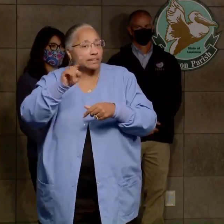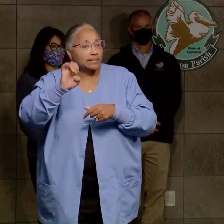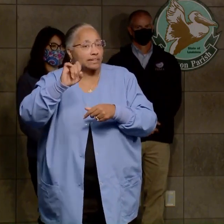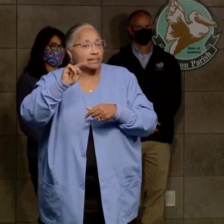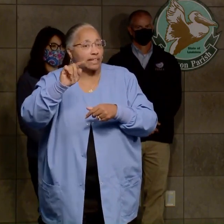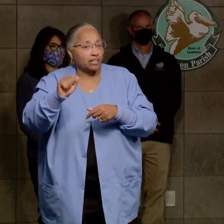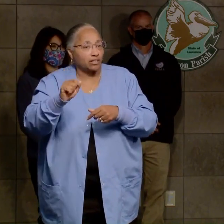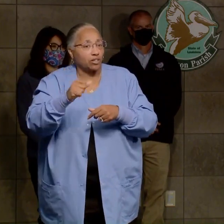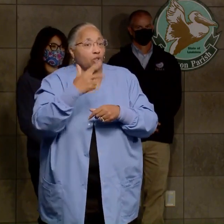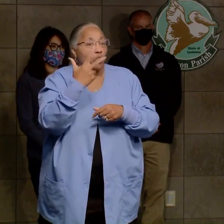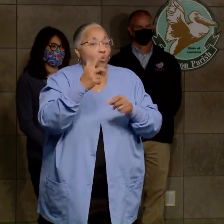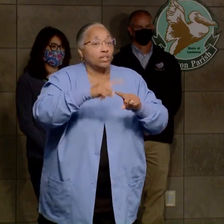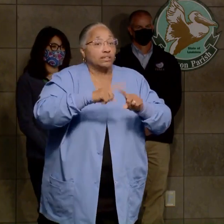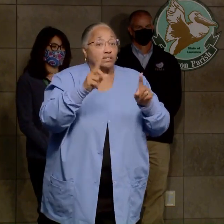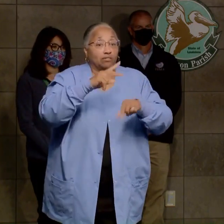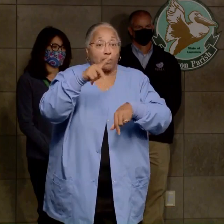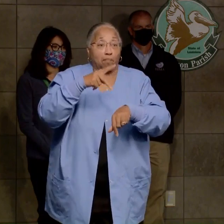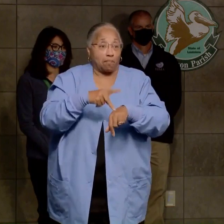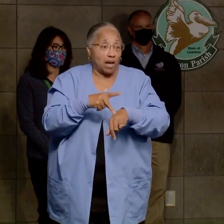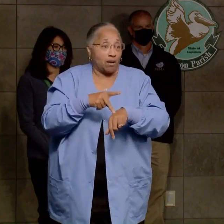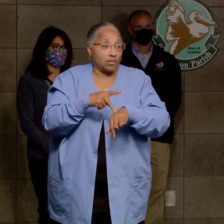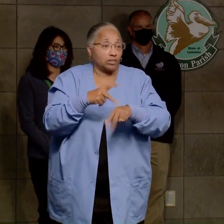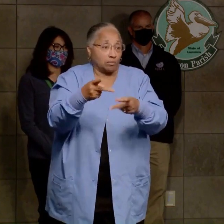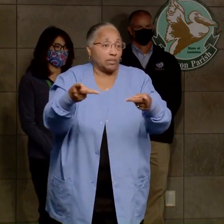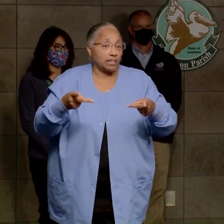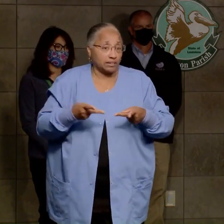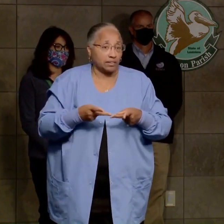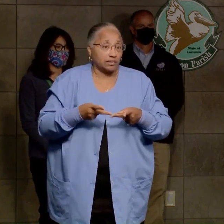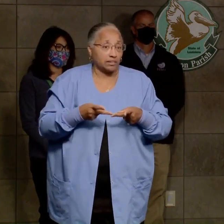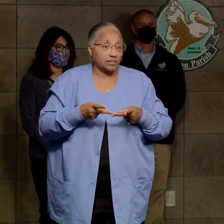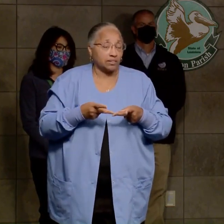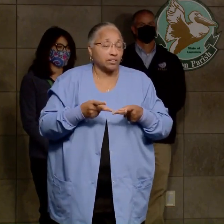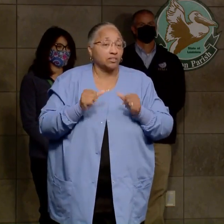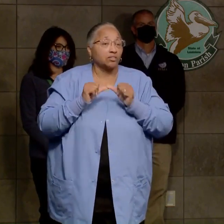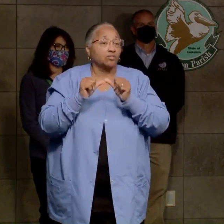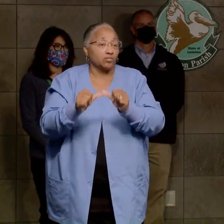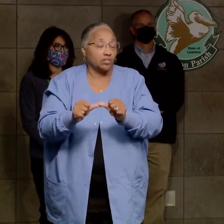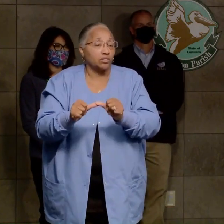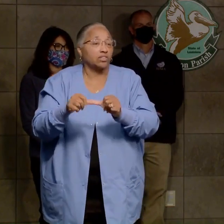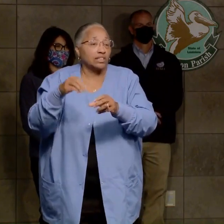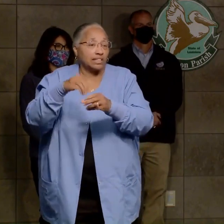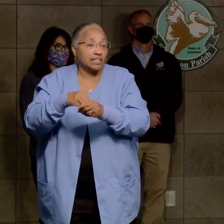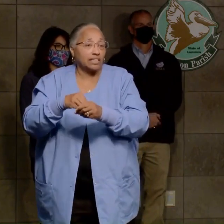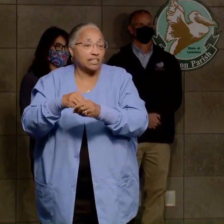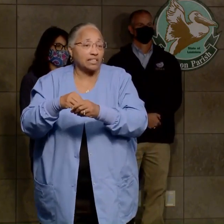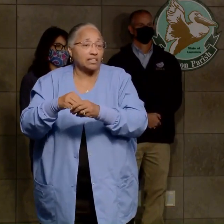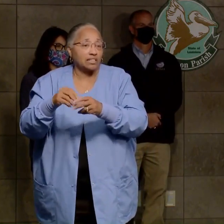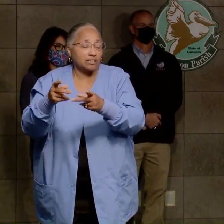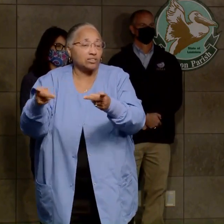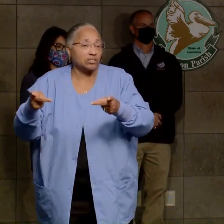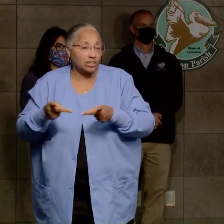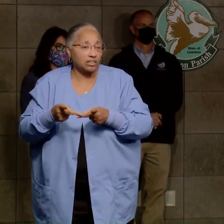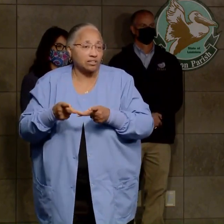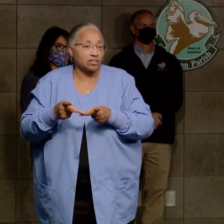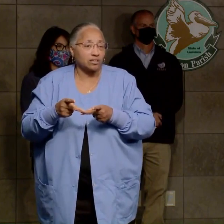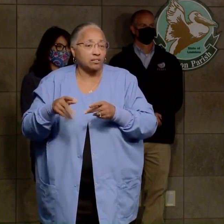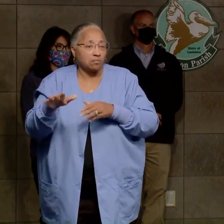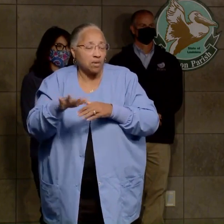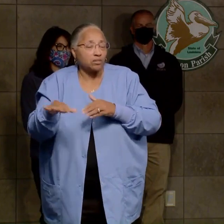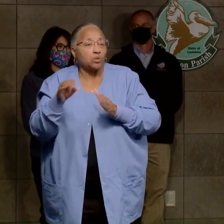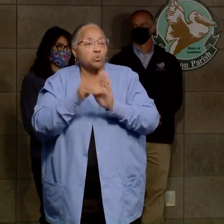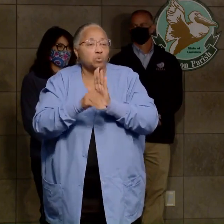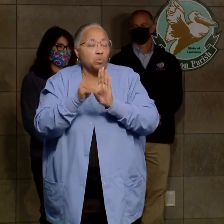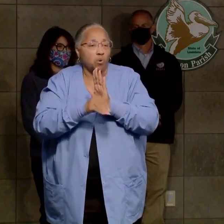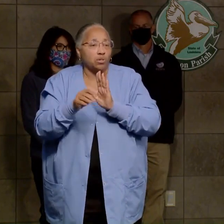in three parish shelters. The remainder are in non-congregant shelters, principally in the New Orleans area, but